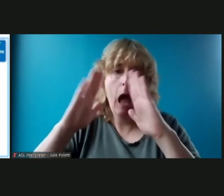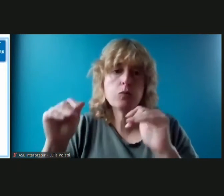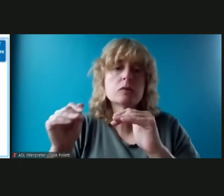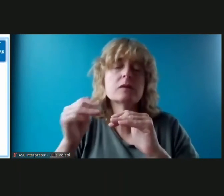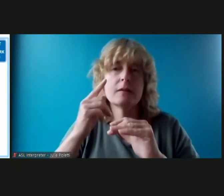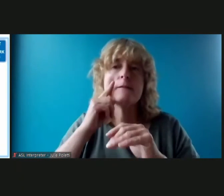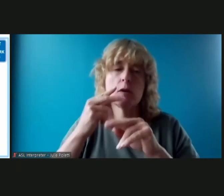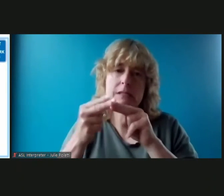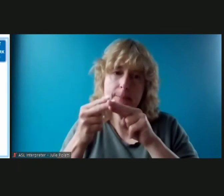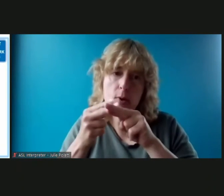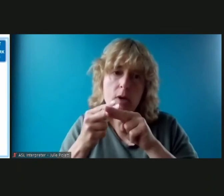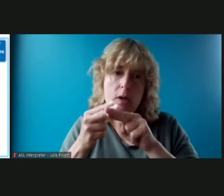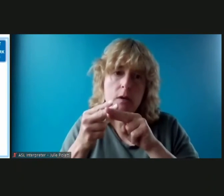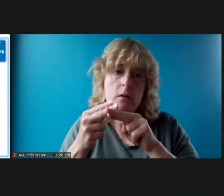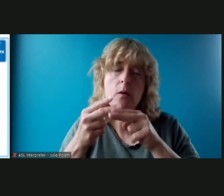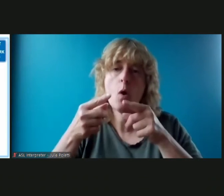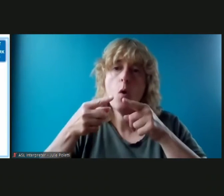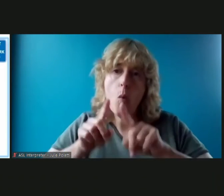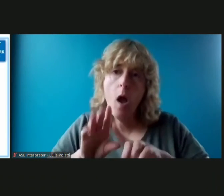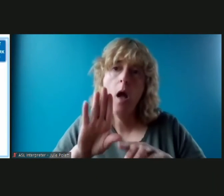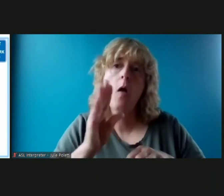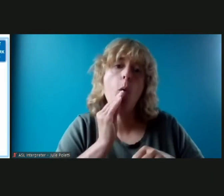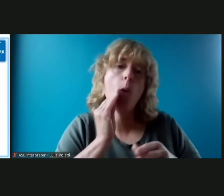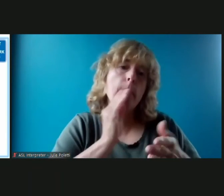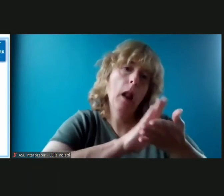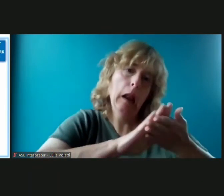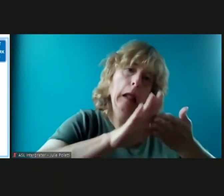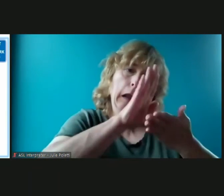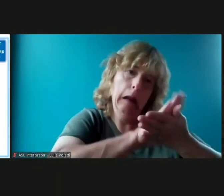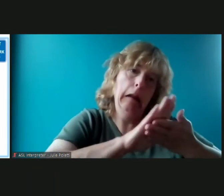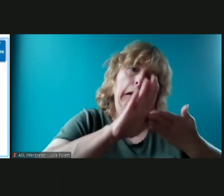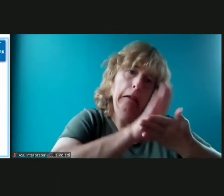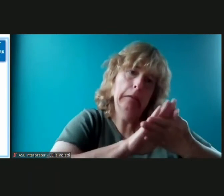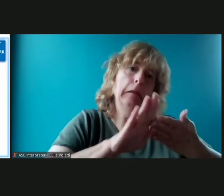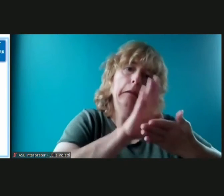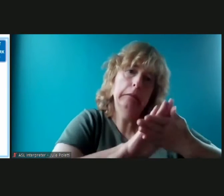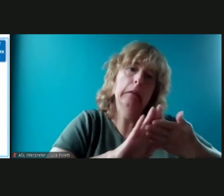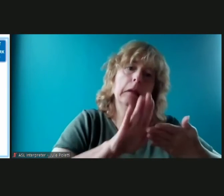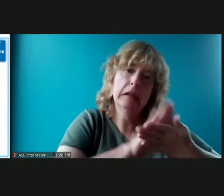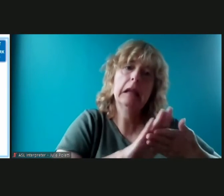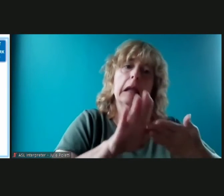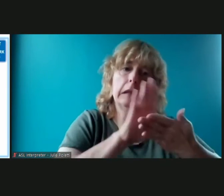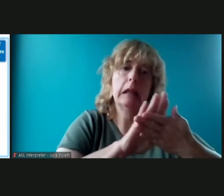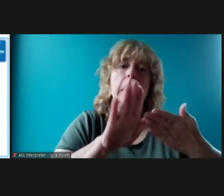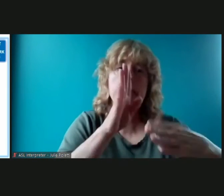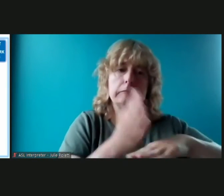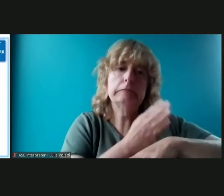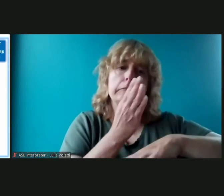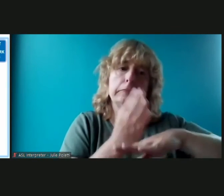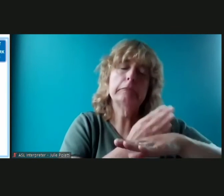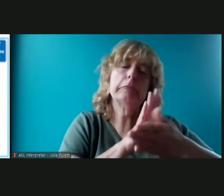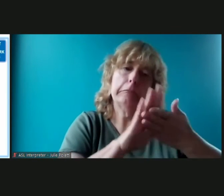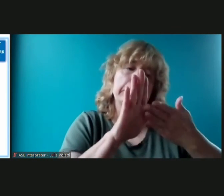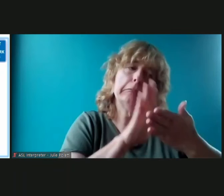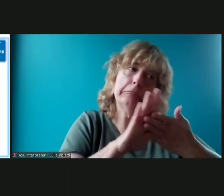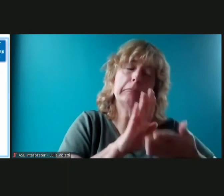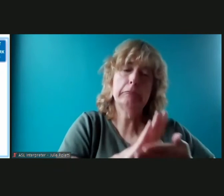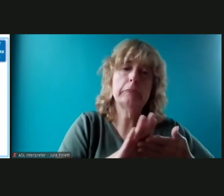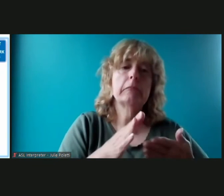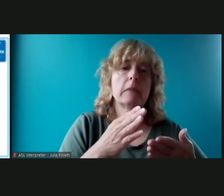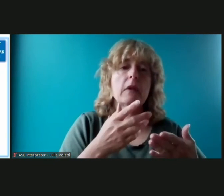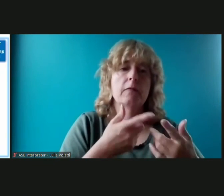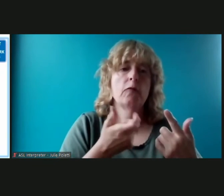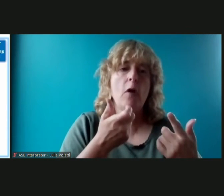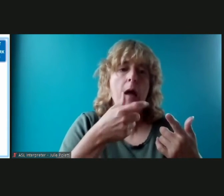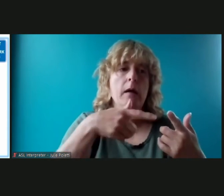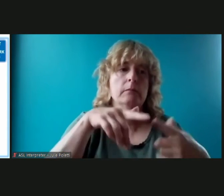um while their home is being cleaned up so at the same time we're in full speed the agency is